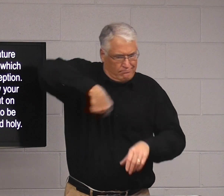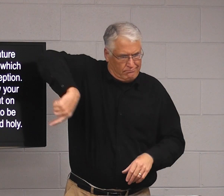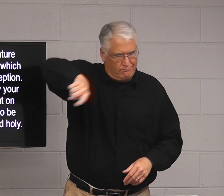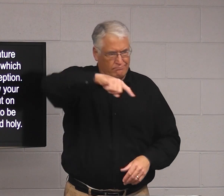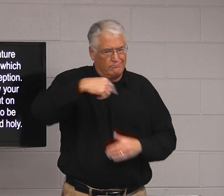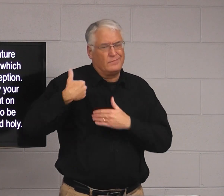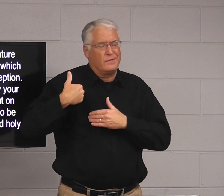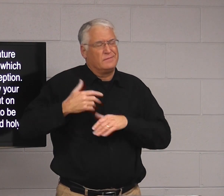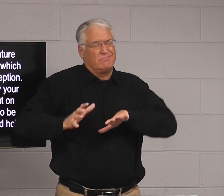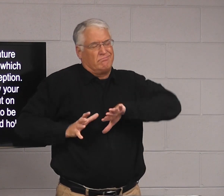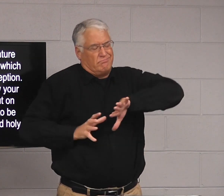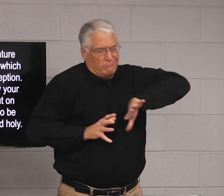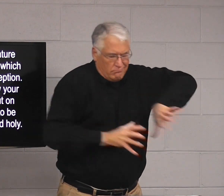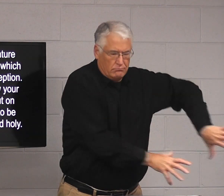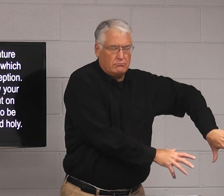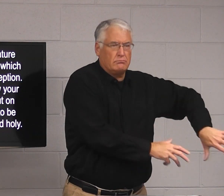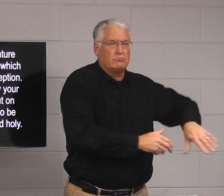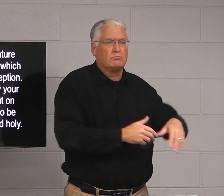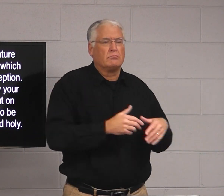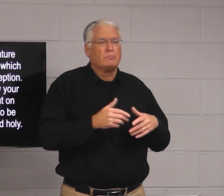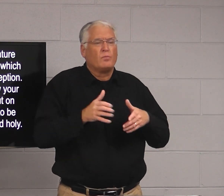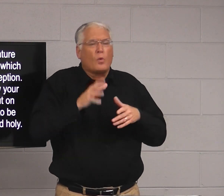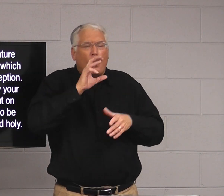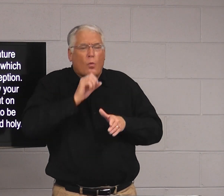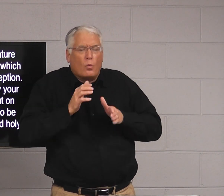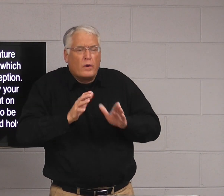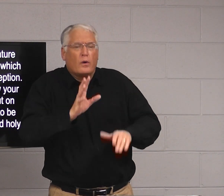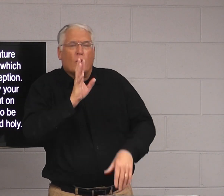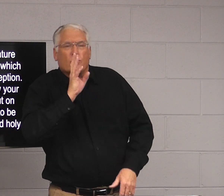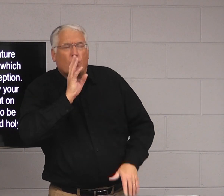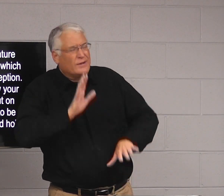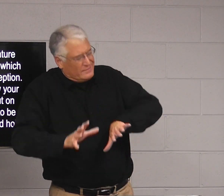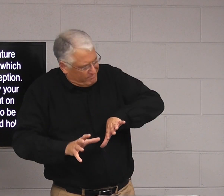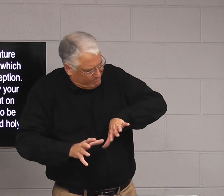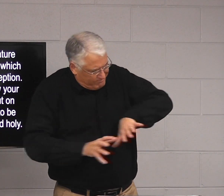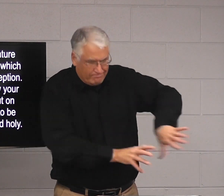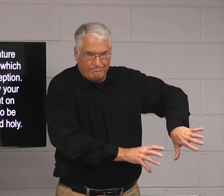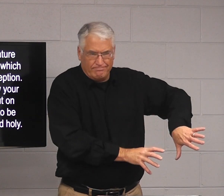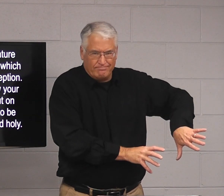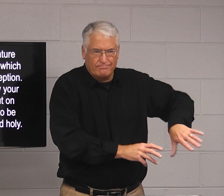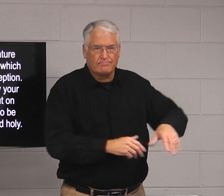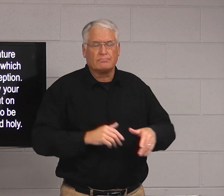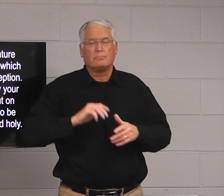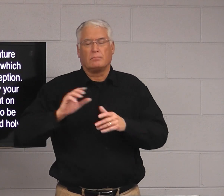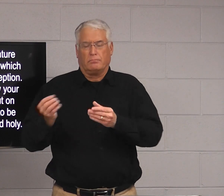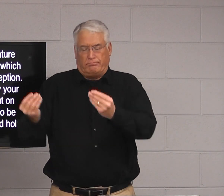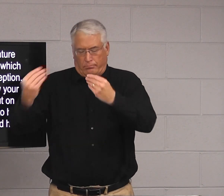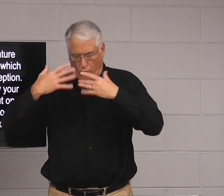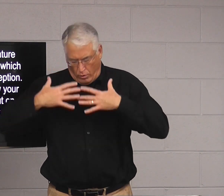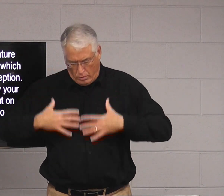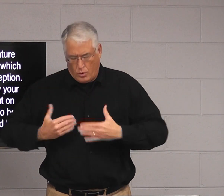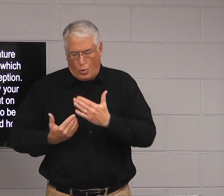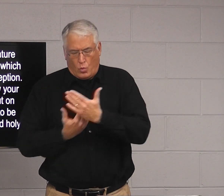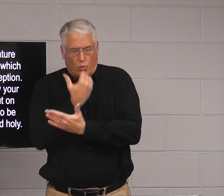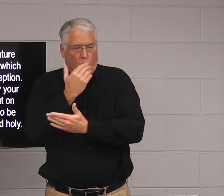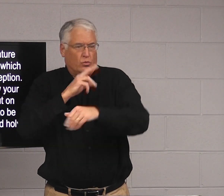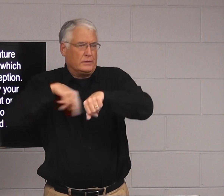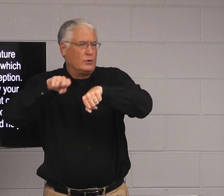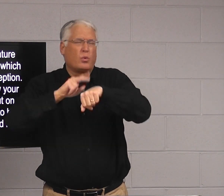That's very important. That we put off our old self and our old ways of talking. We put on the new.